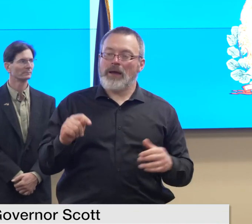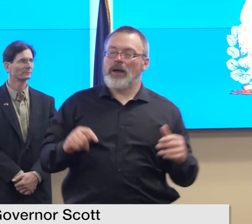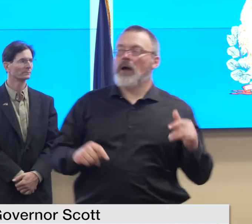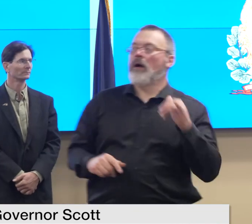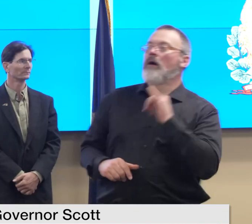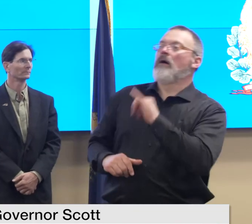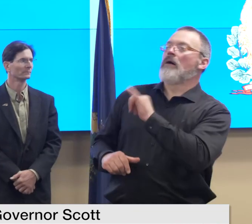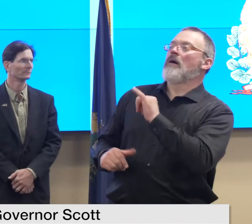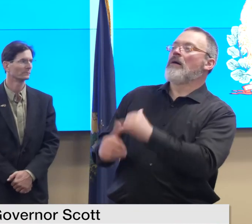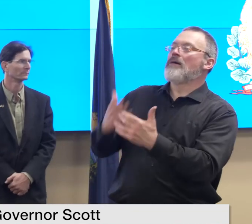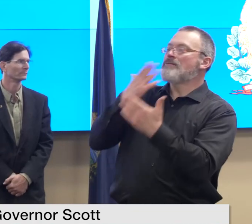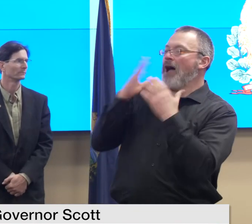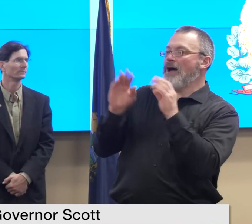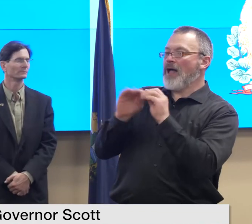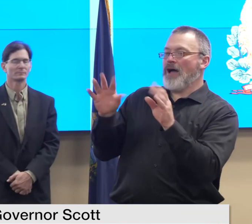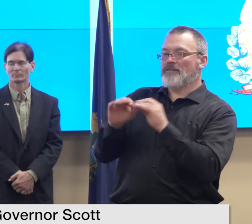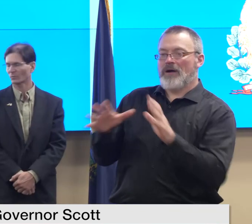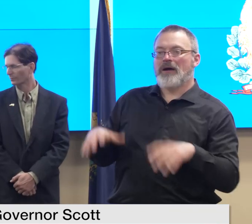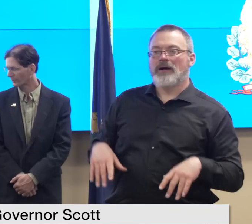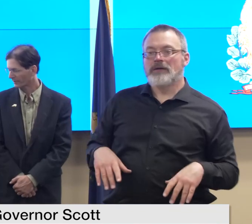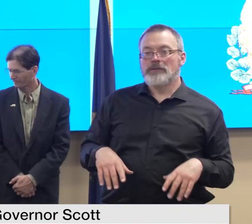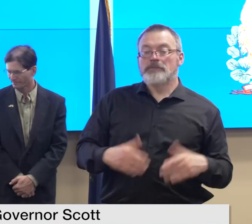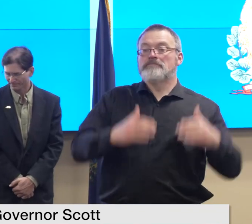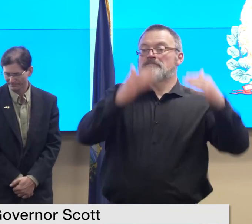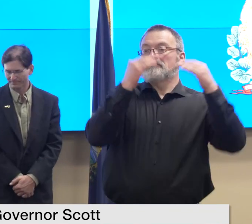tim mcclisten vermont business magazine